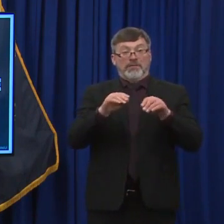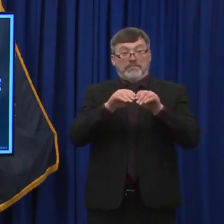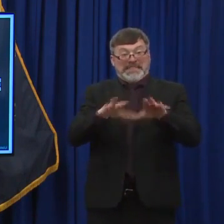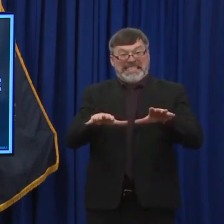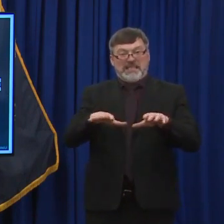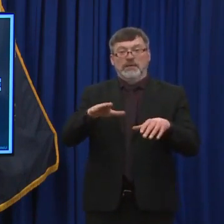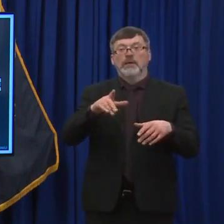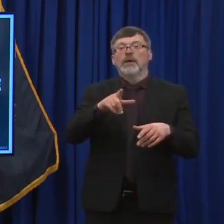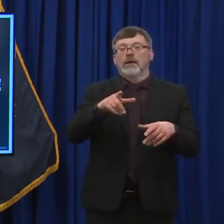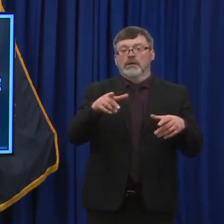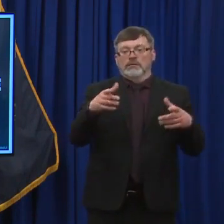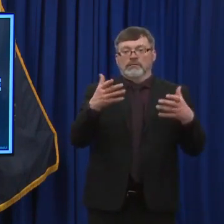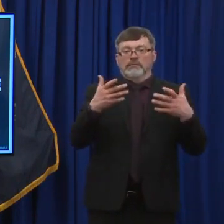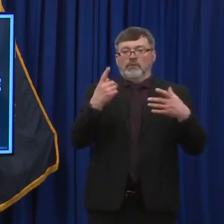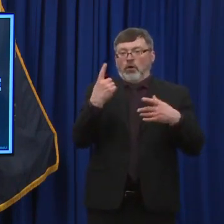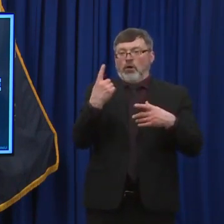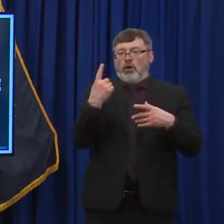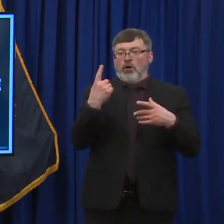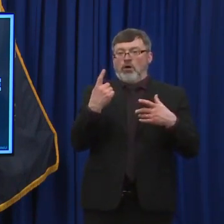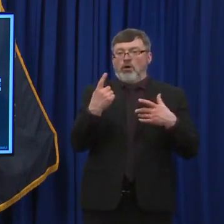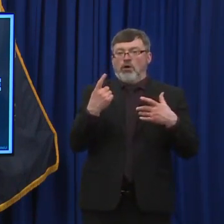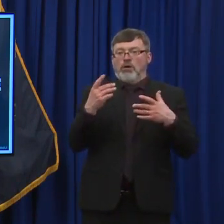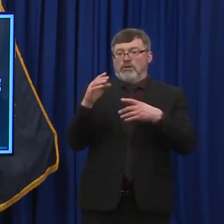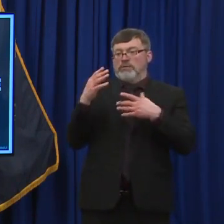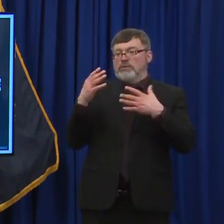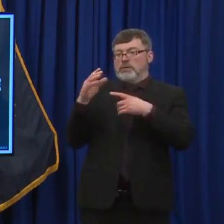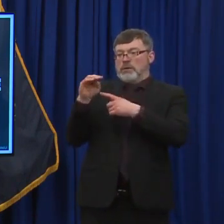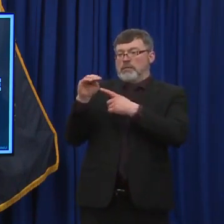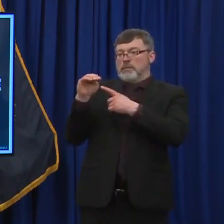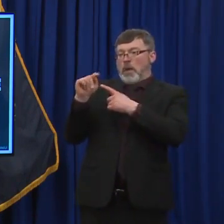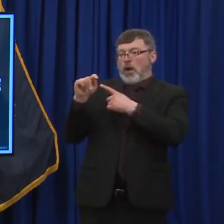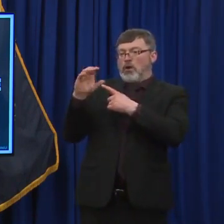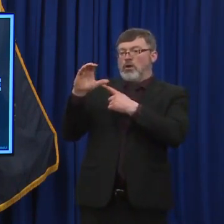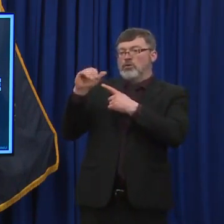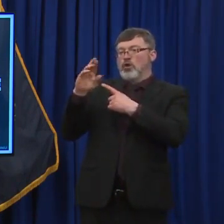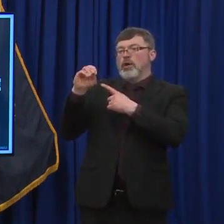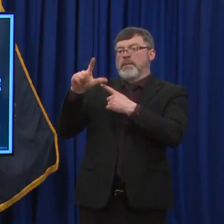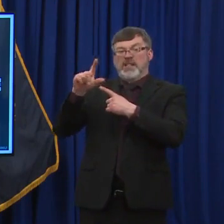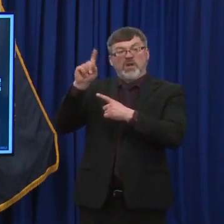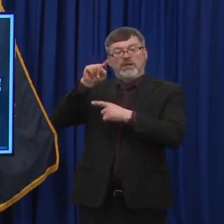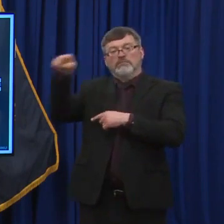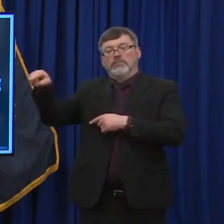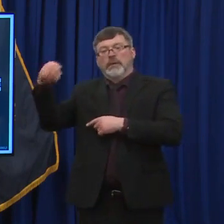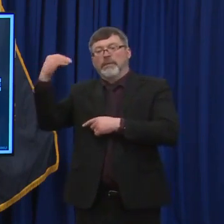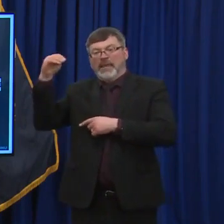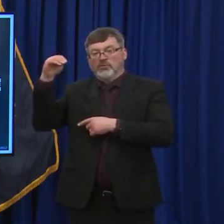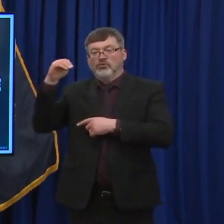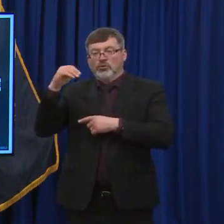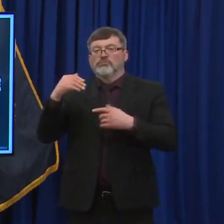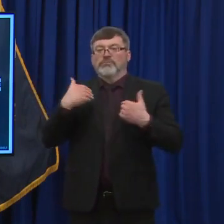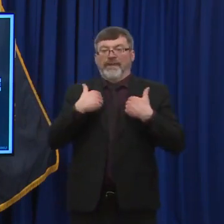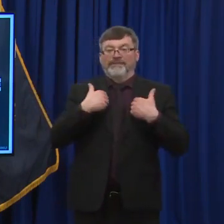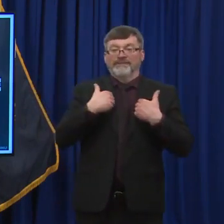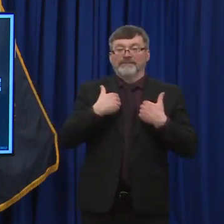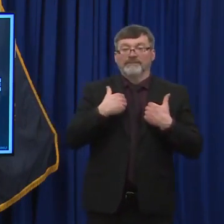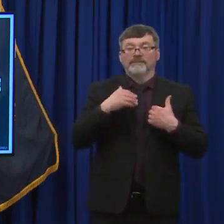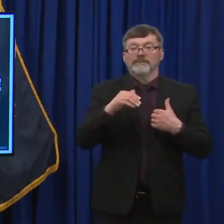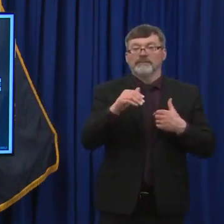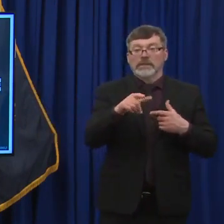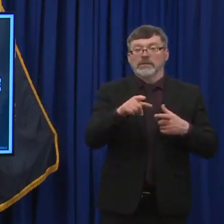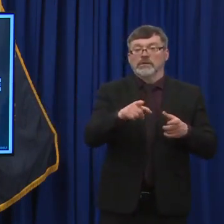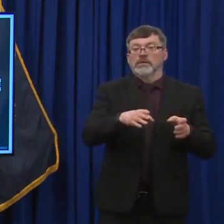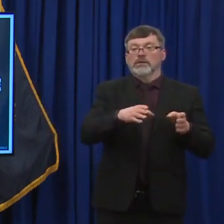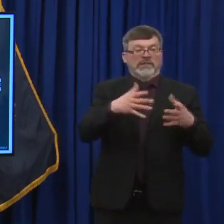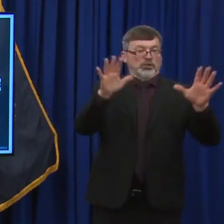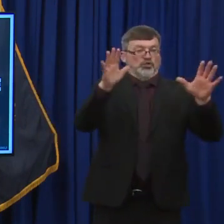Manchester. We are opening one new outbreak at Granite Recovery Centers in Salem. They have 36 resident cases and three staff.